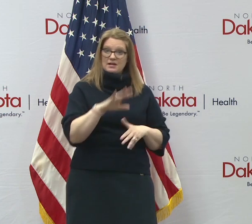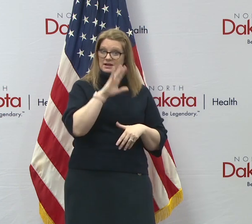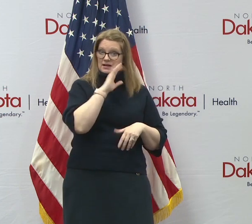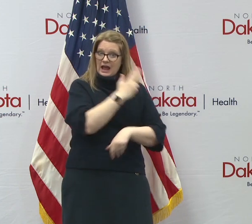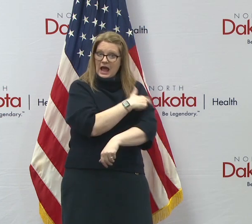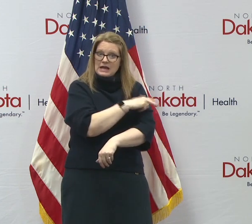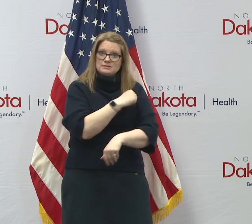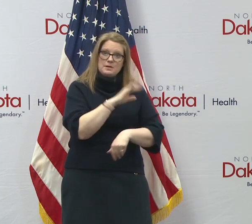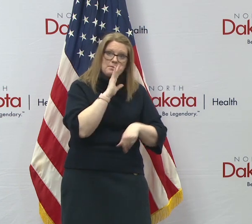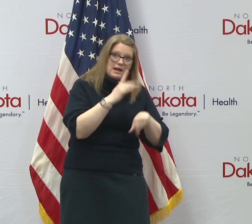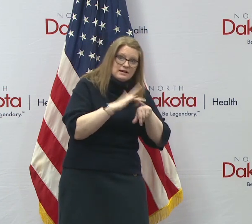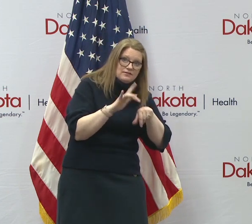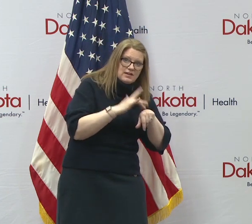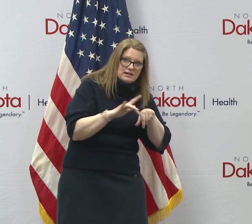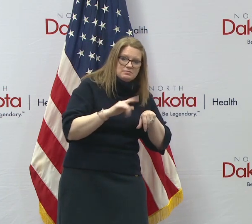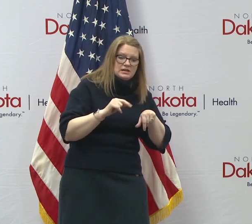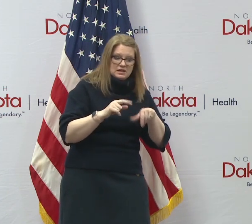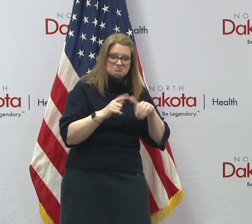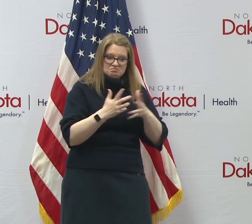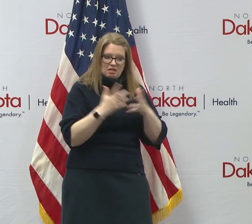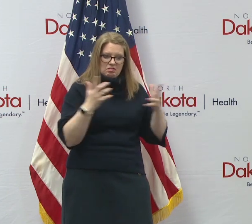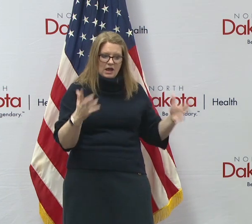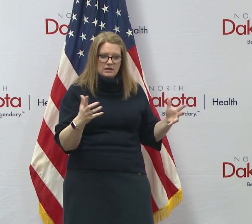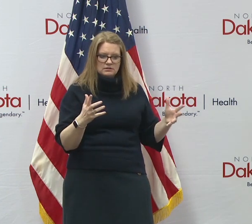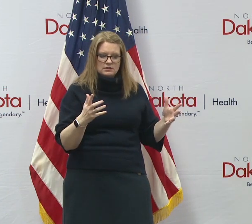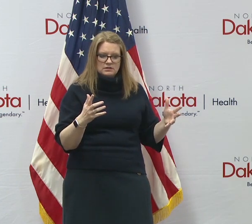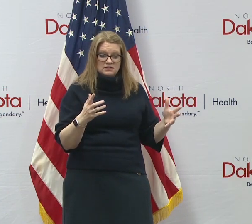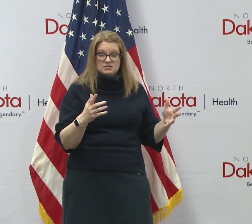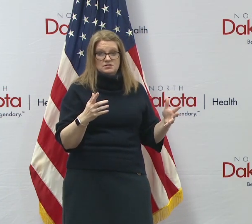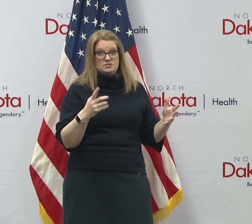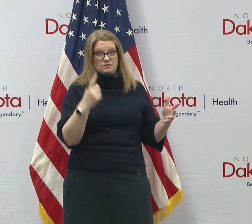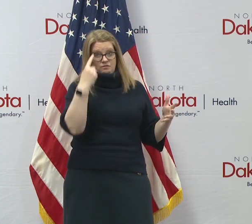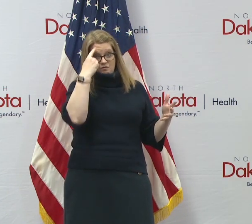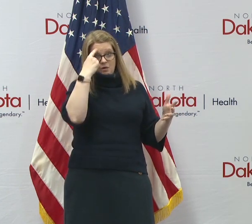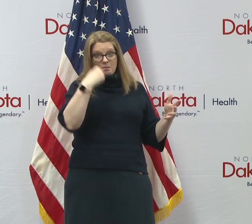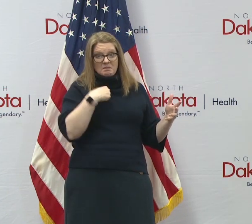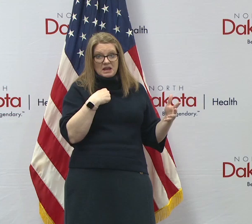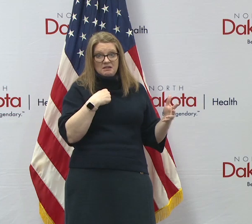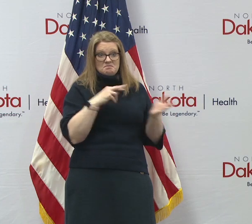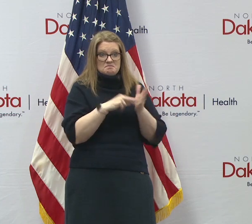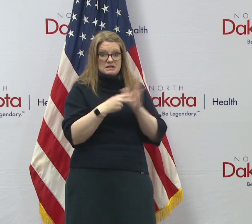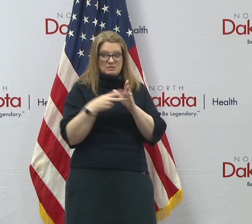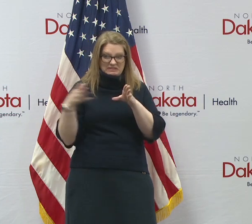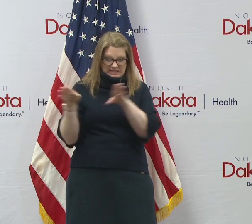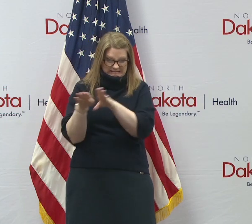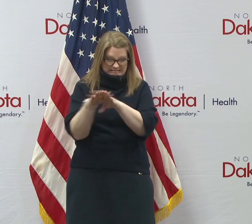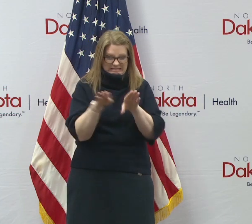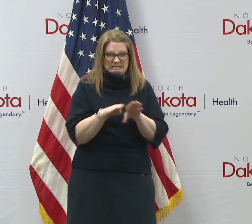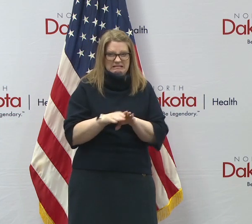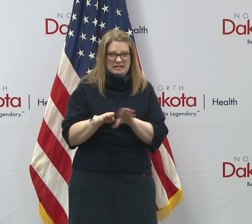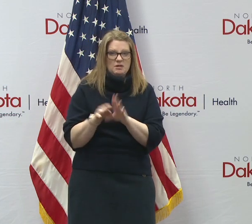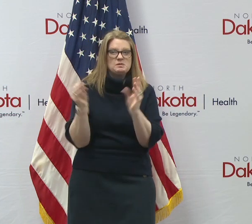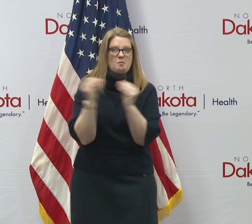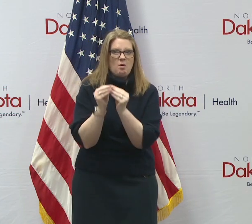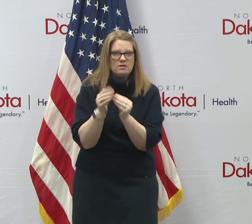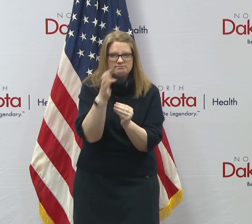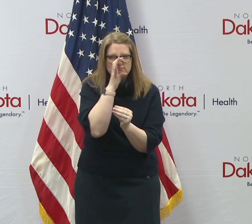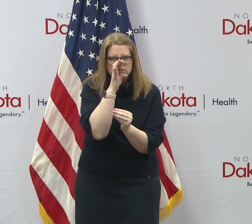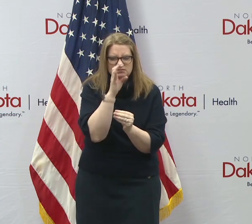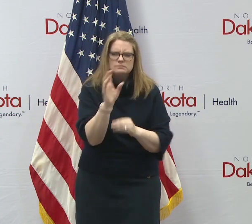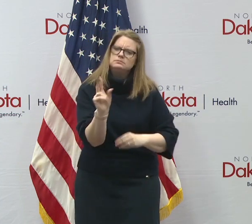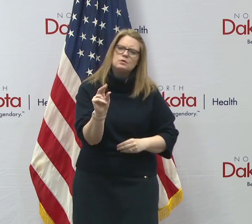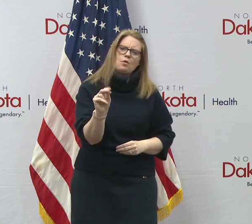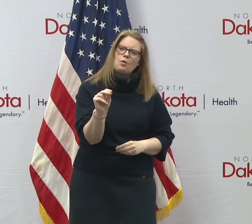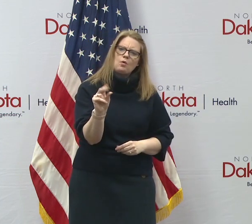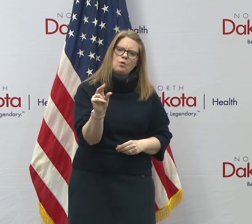shape. So that wouldn't indicate that we need to do any more locking down right now. What it, what we do need to do is do, uh, a